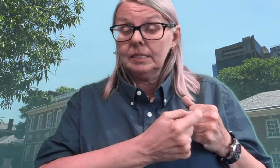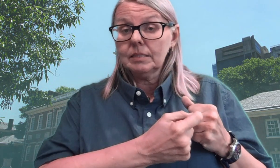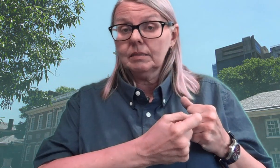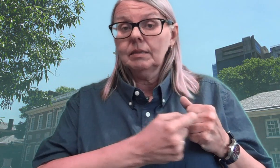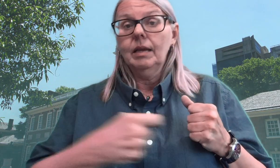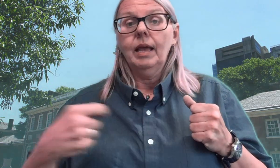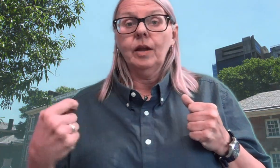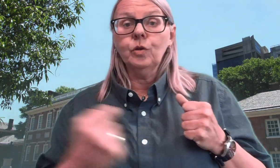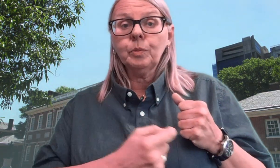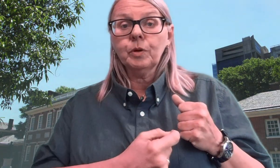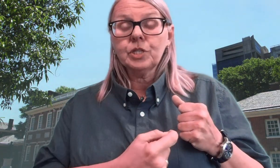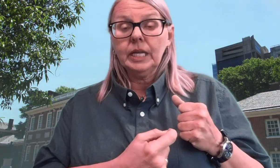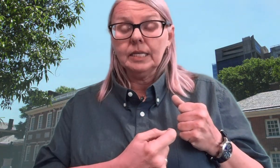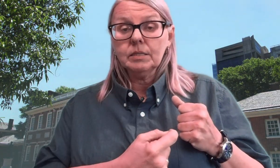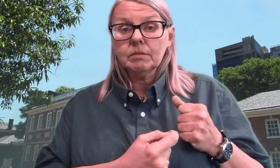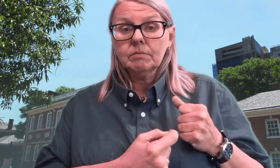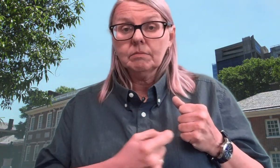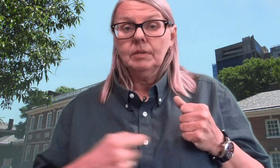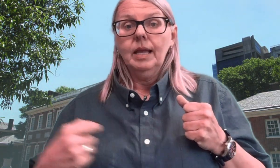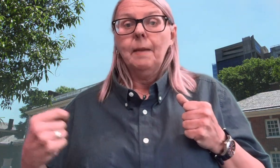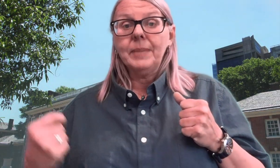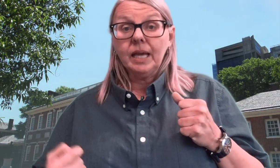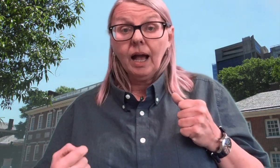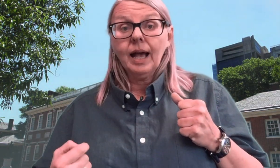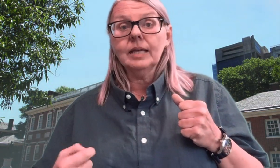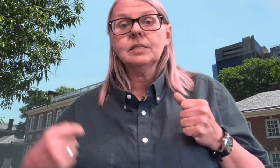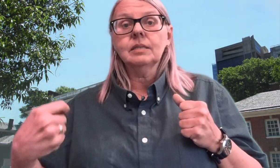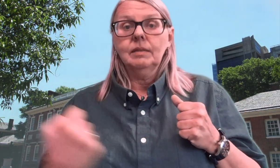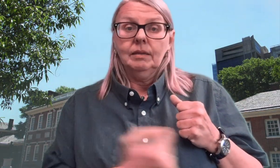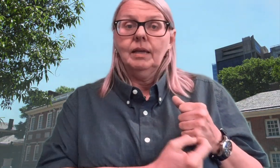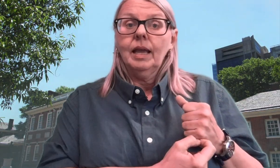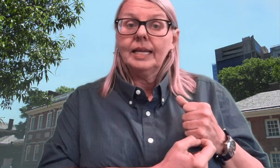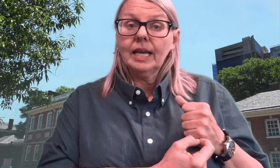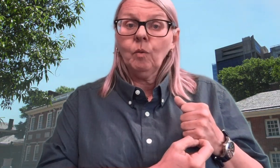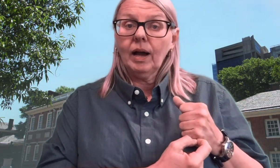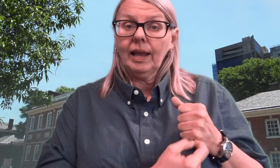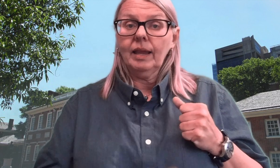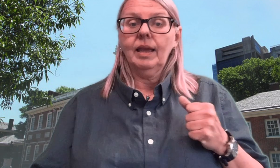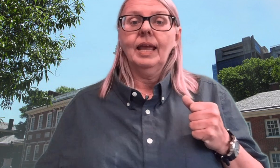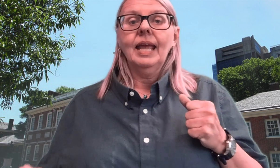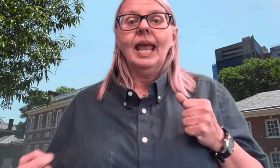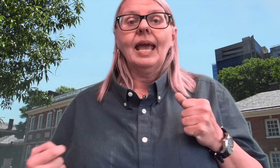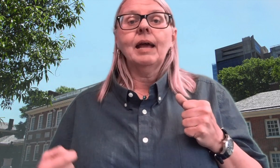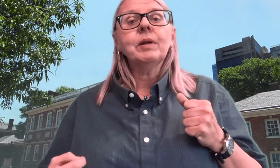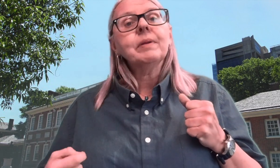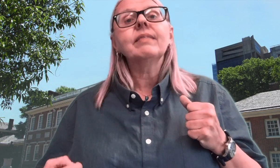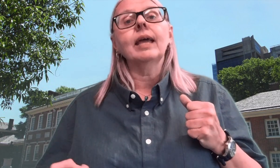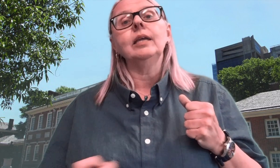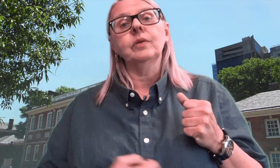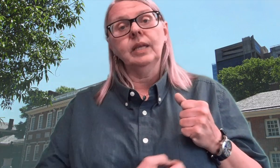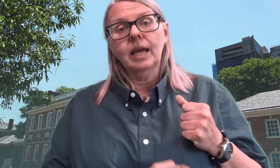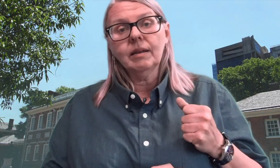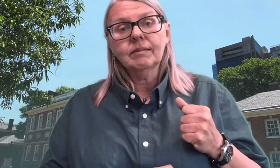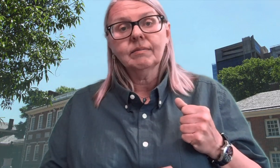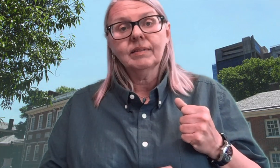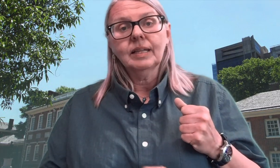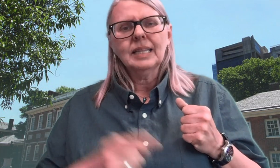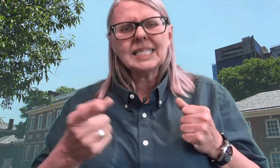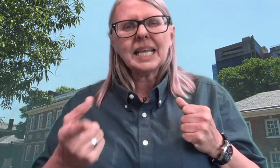and who the person is because and tell why. And how about a big thank you at the end? Let's let them